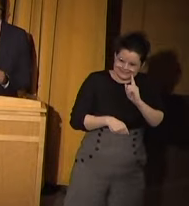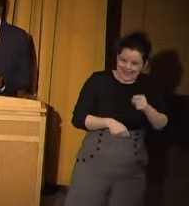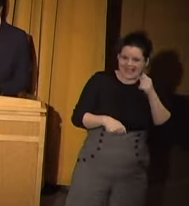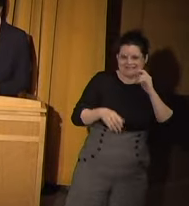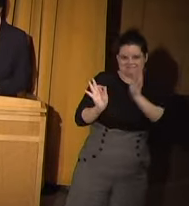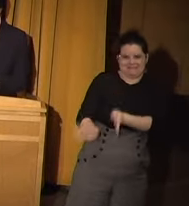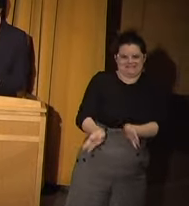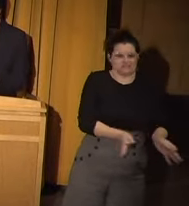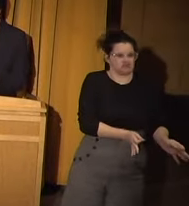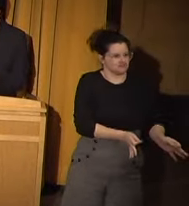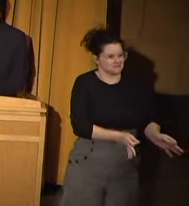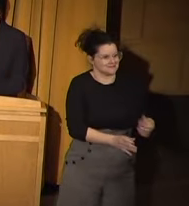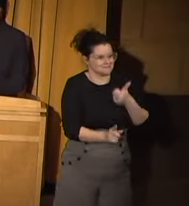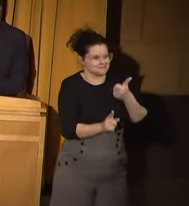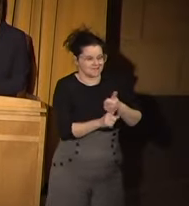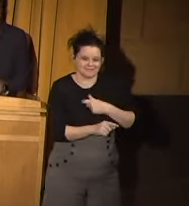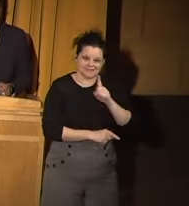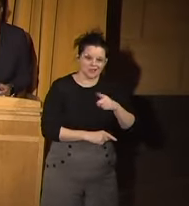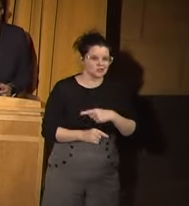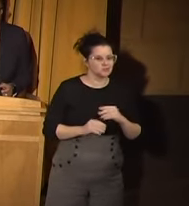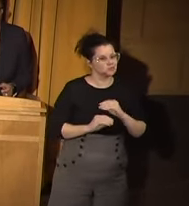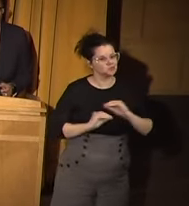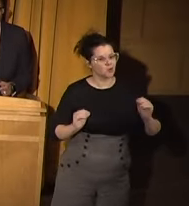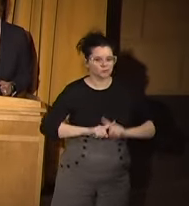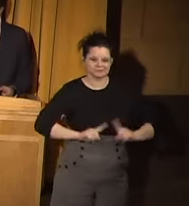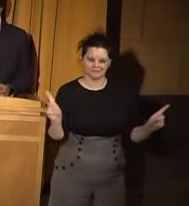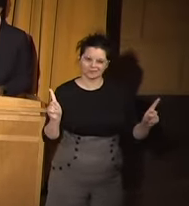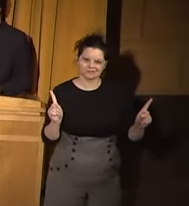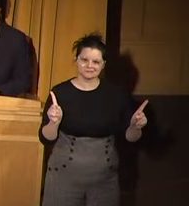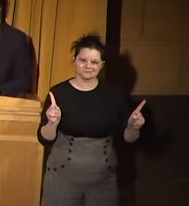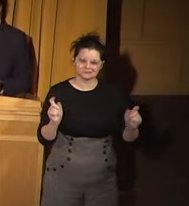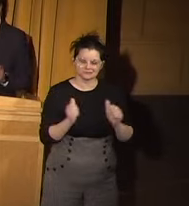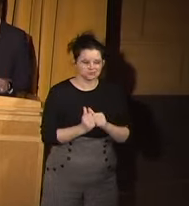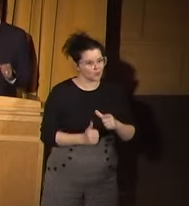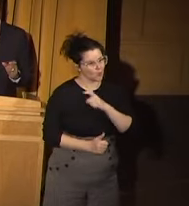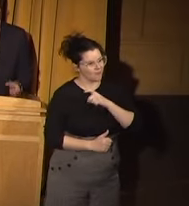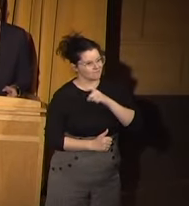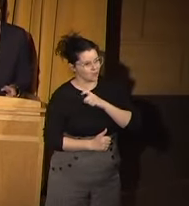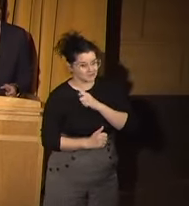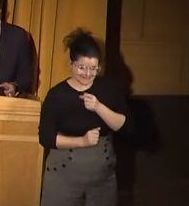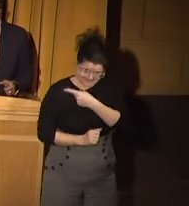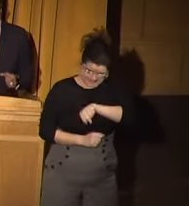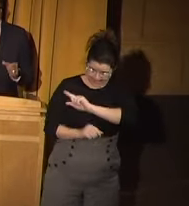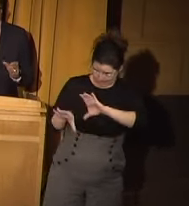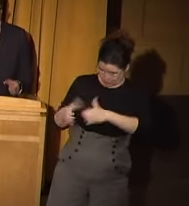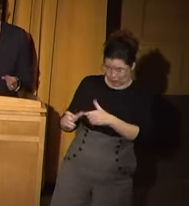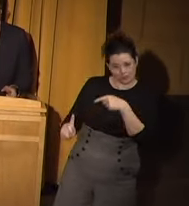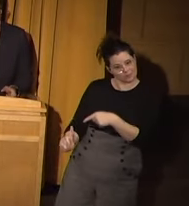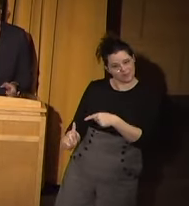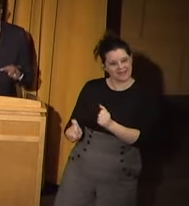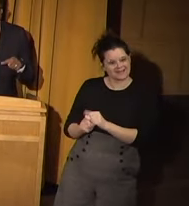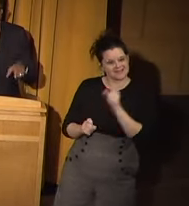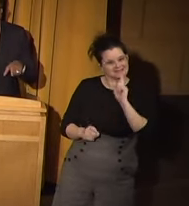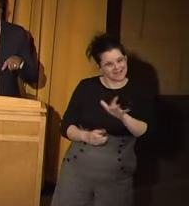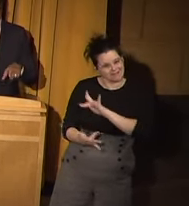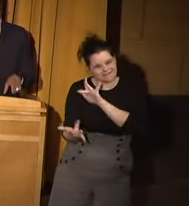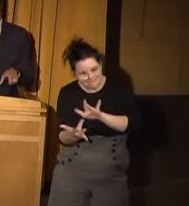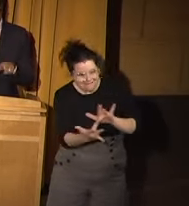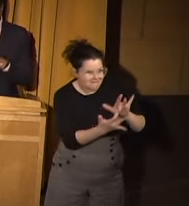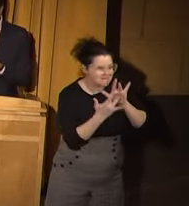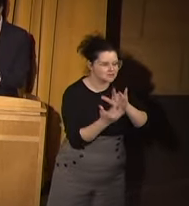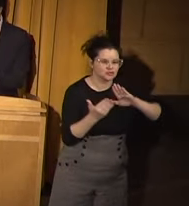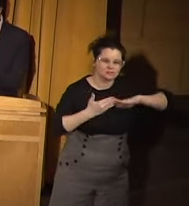that they showed no deference to law enforcement, that they reached out to the